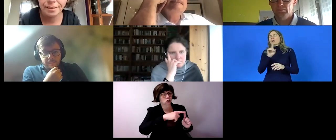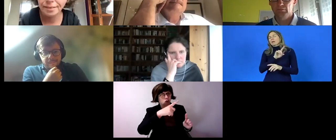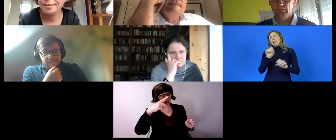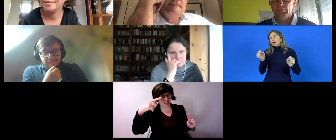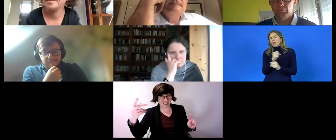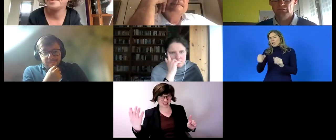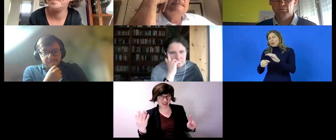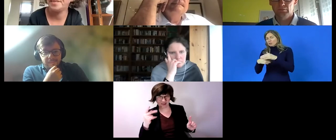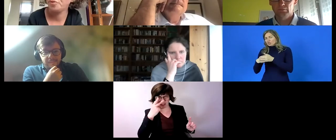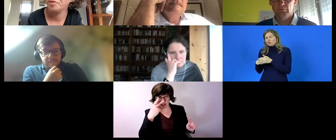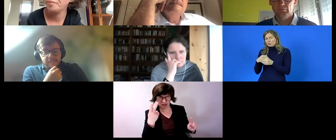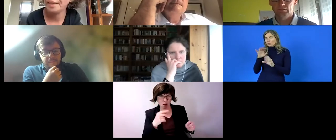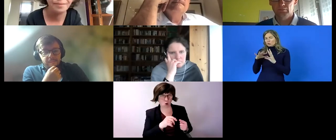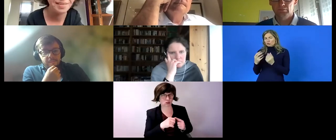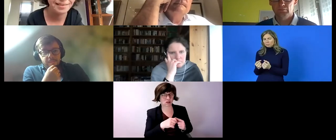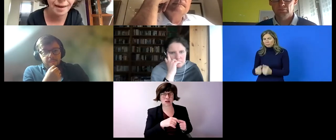another question